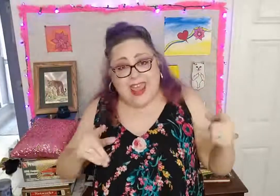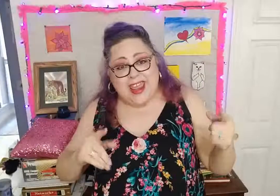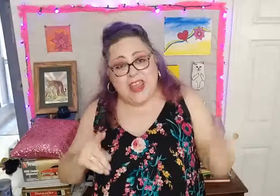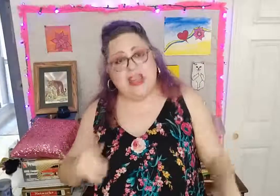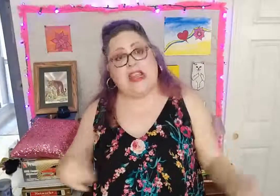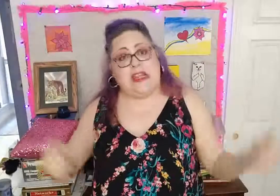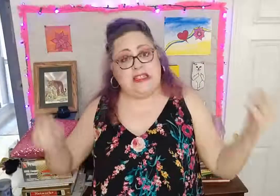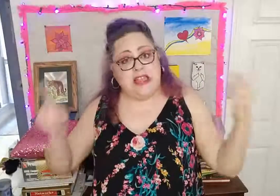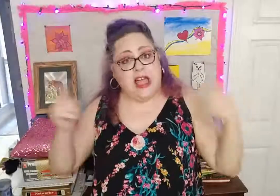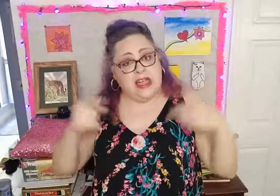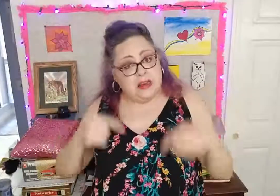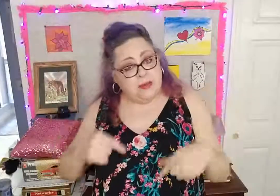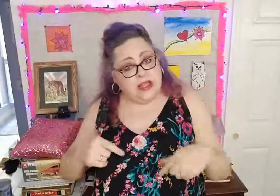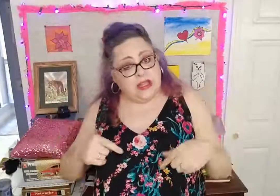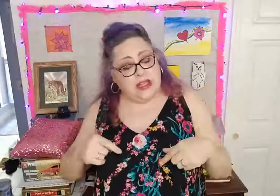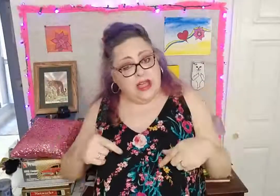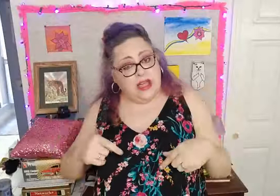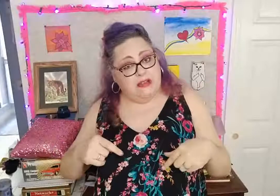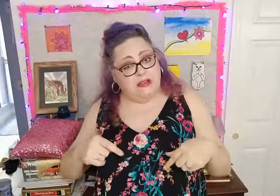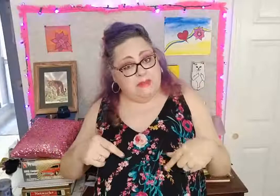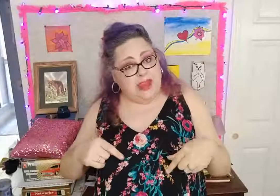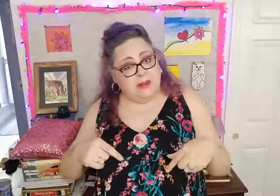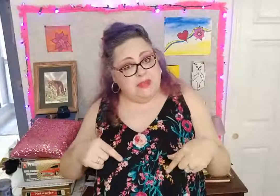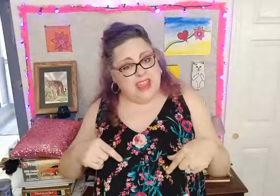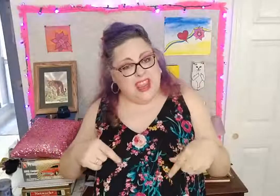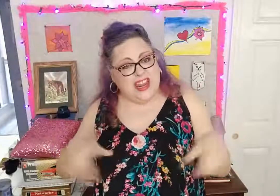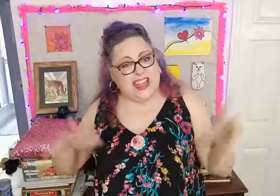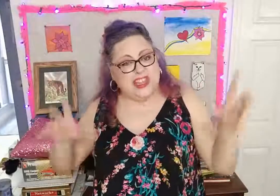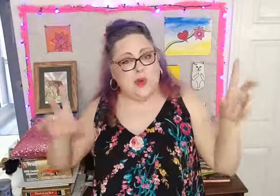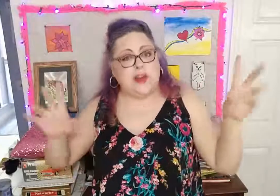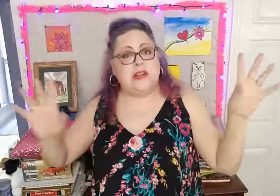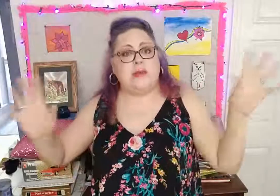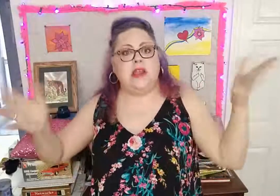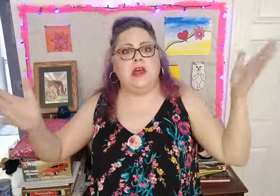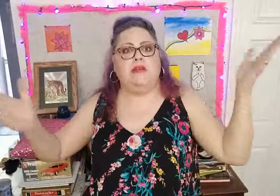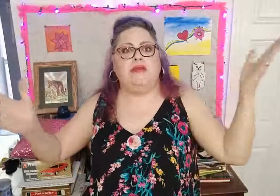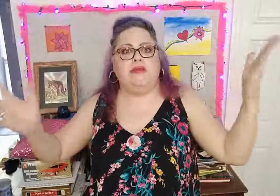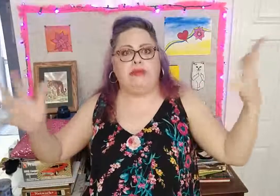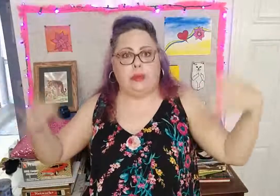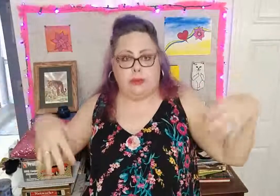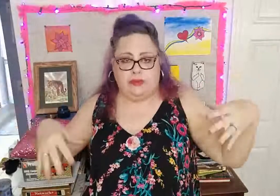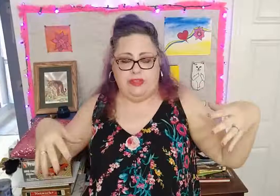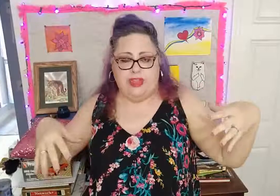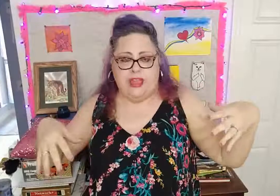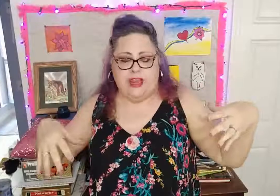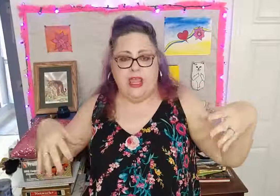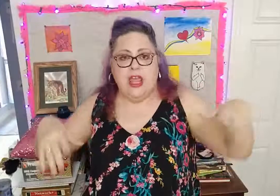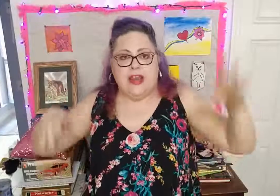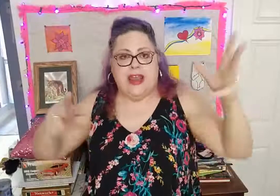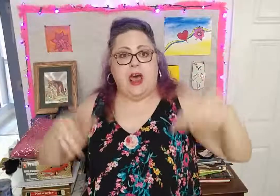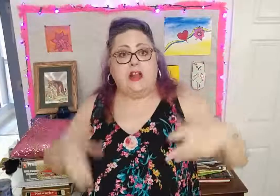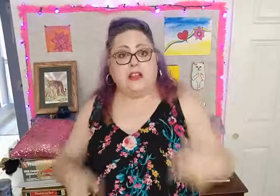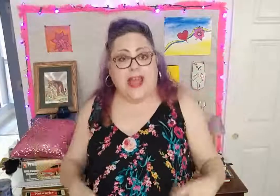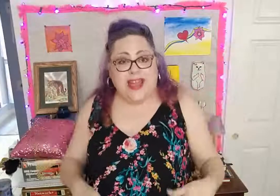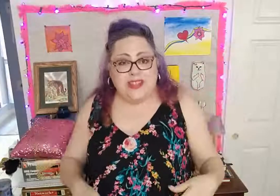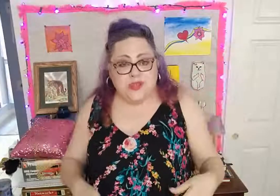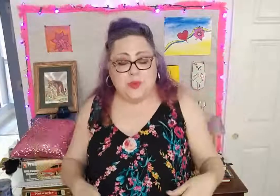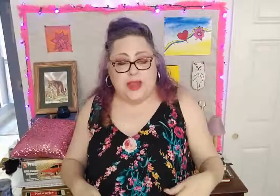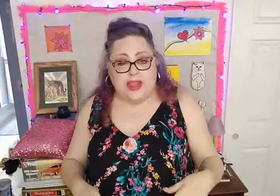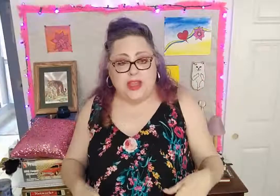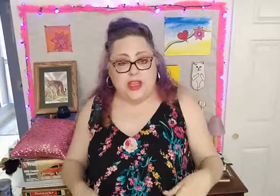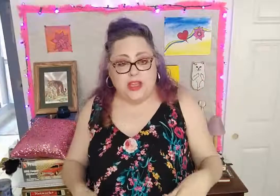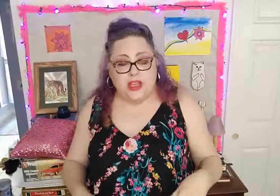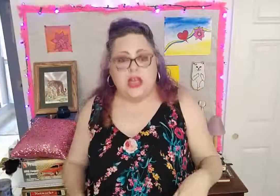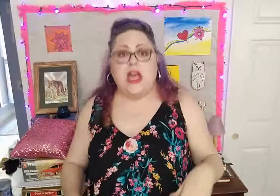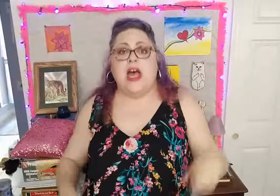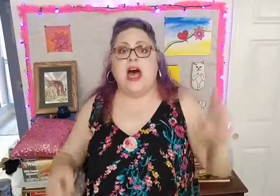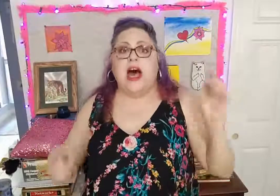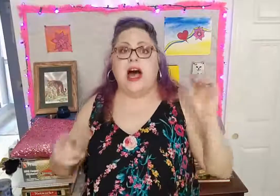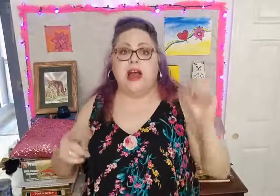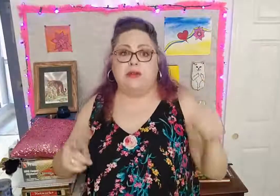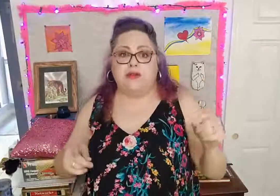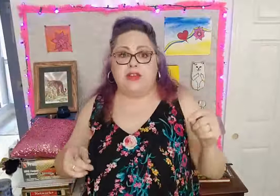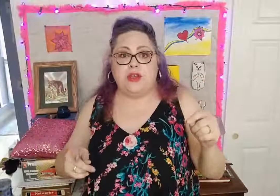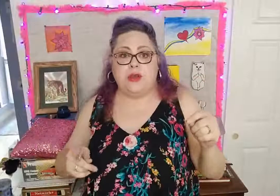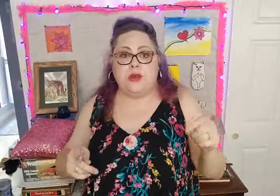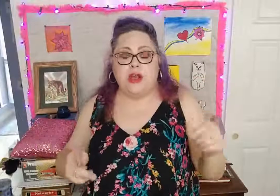it's not going to be a makeup thing, it's going to be a food thing. Now, last week, I reviewed